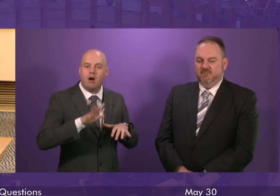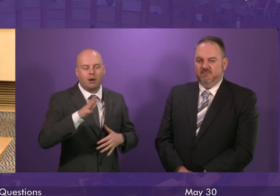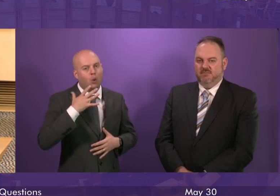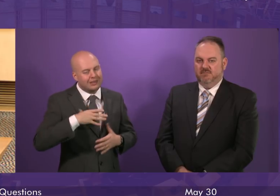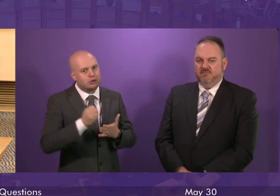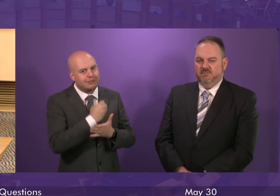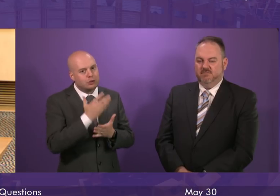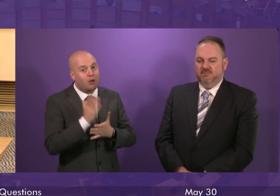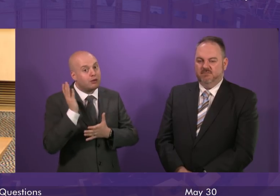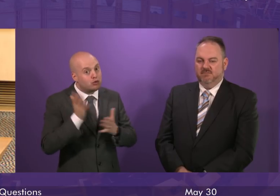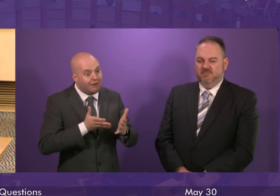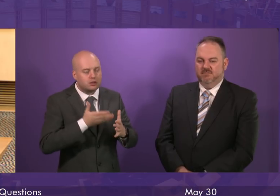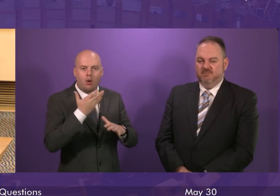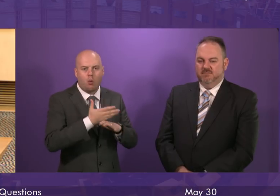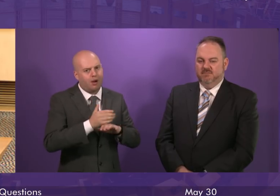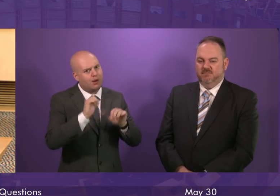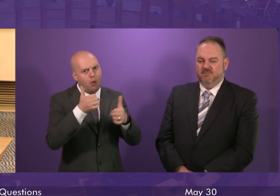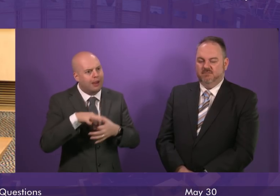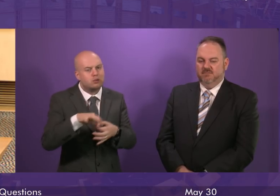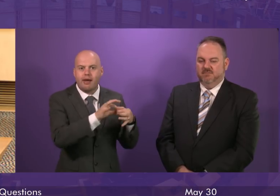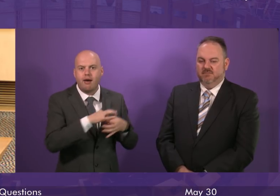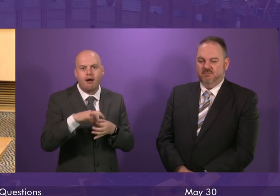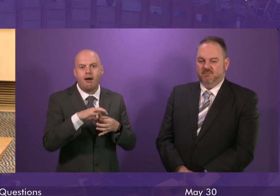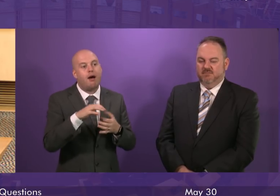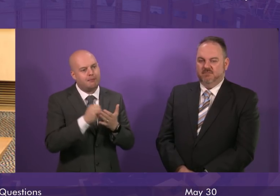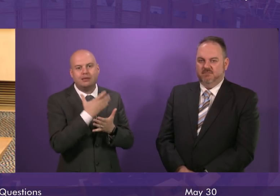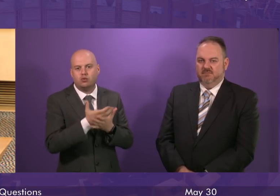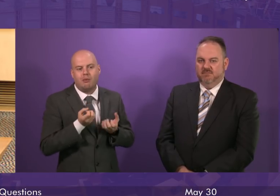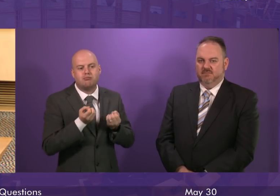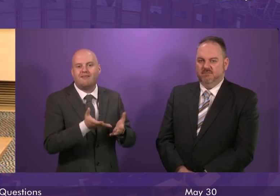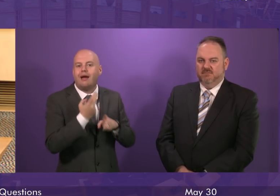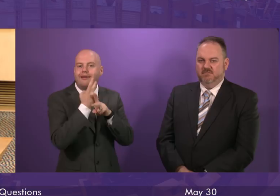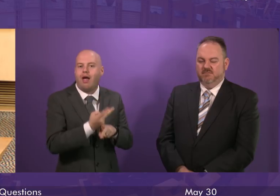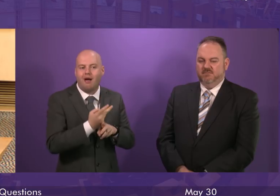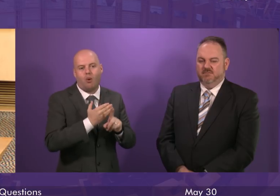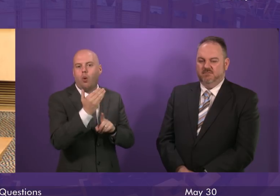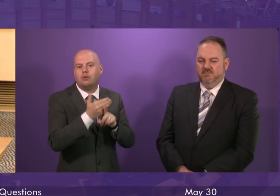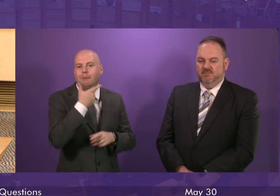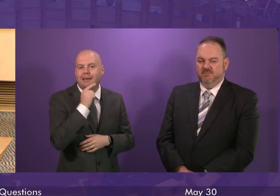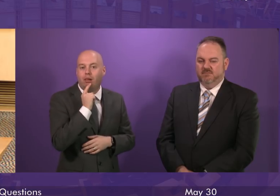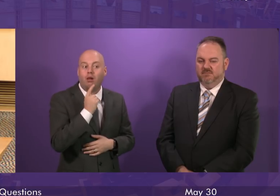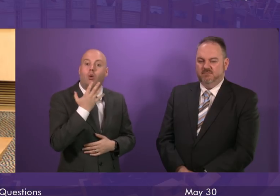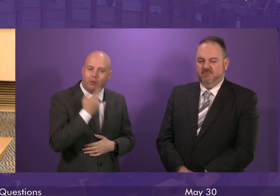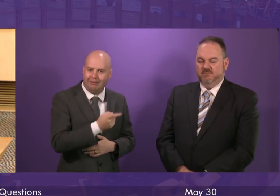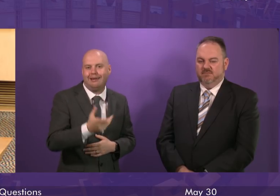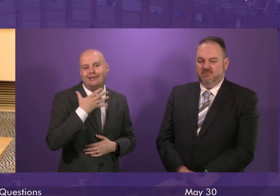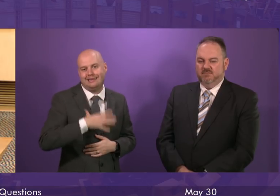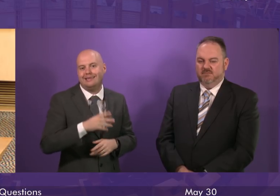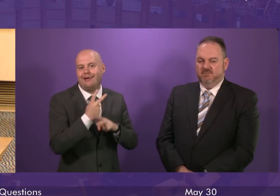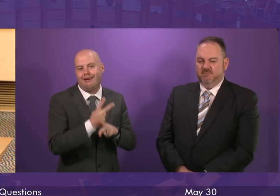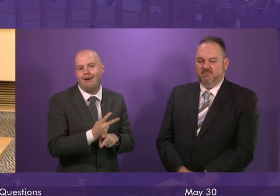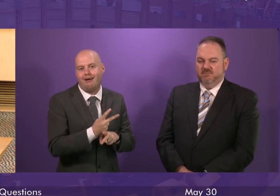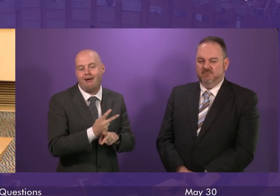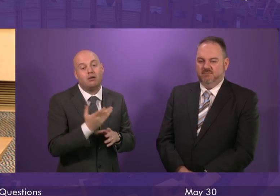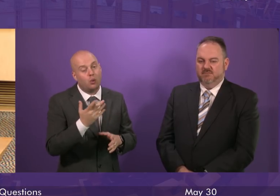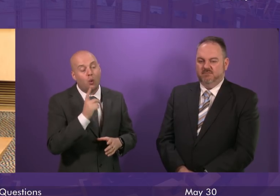are working in the right joined up way to ensure that the care is there for older people when they need it and we are determined to continue to make the progress that